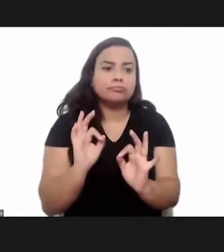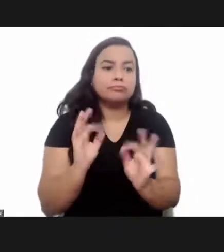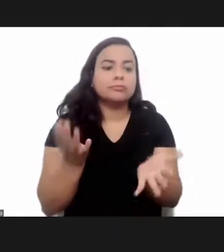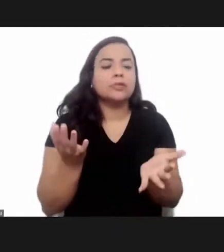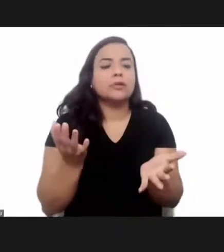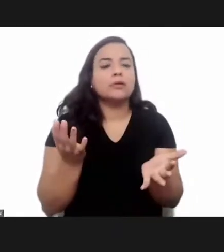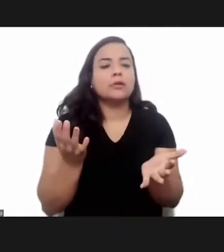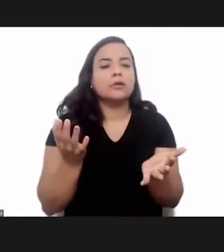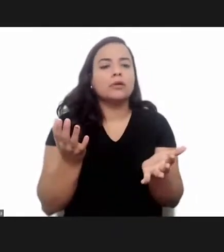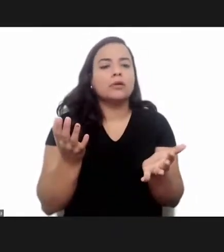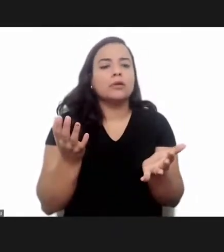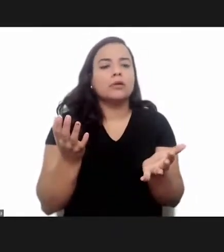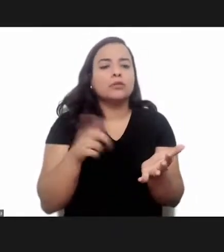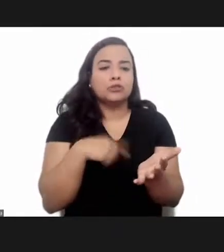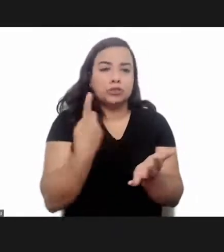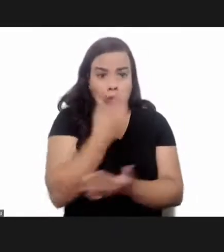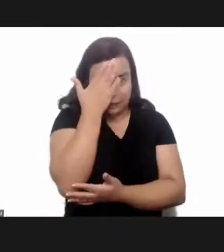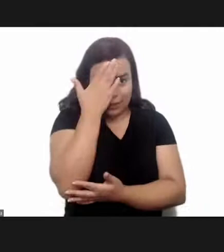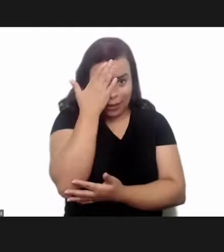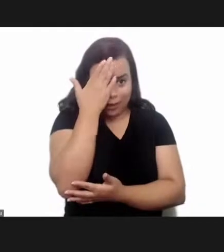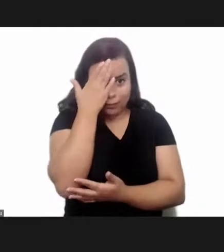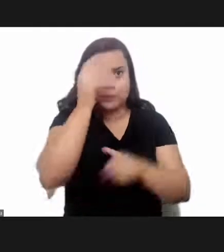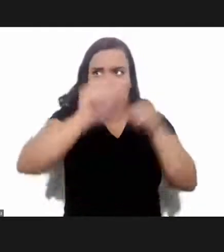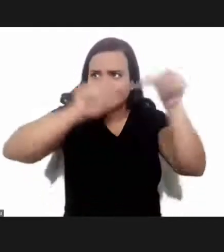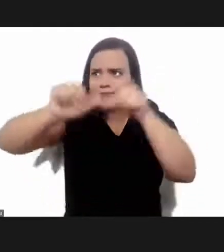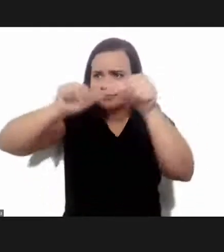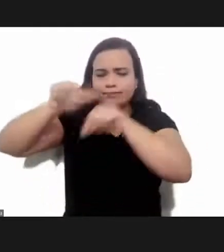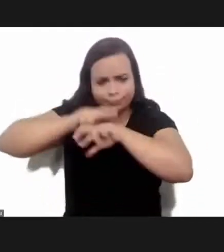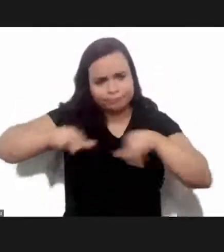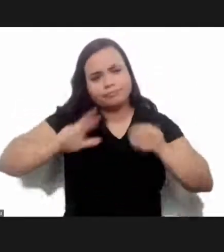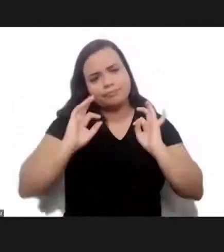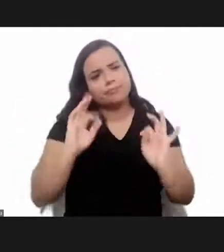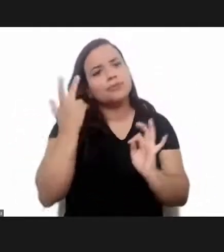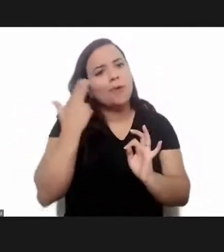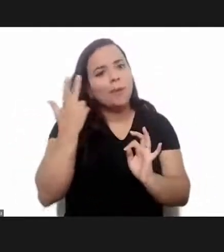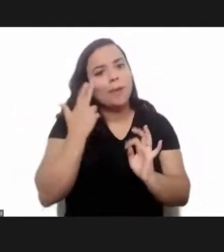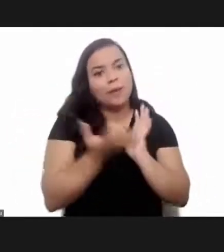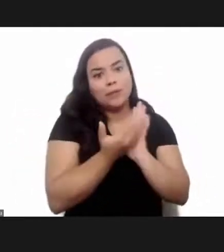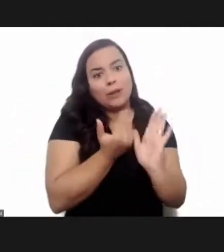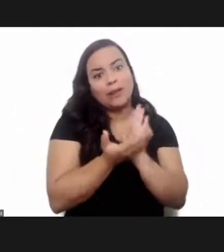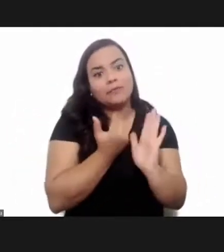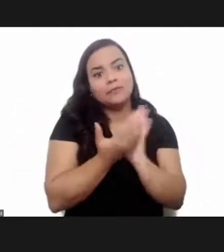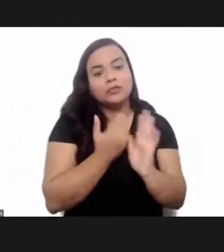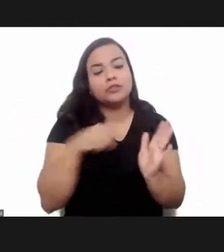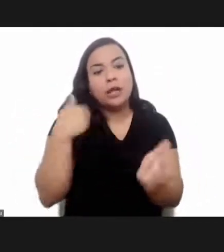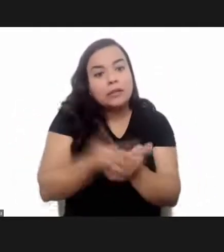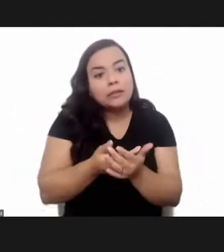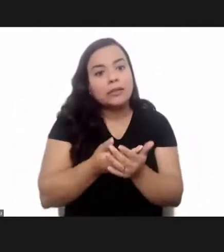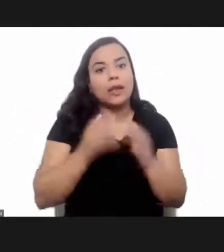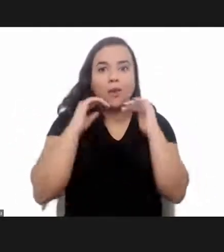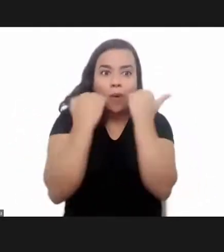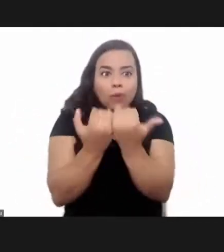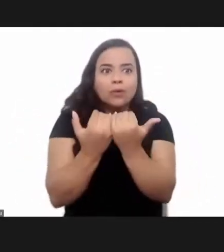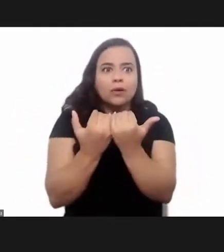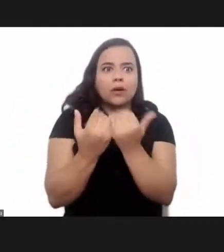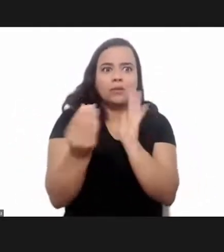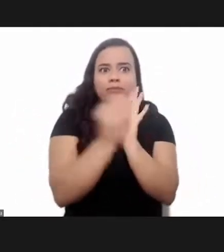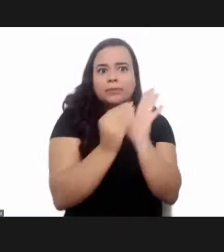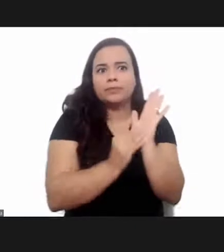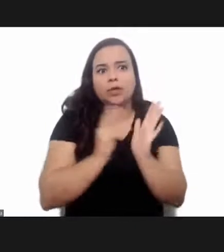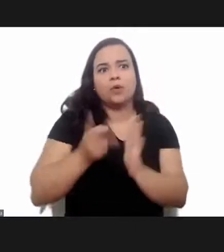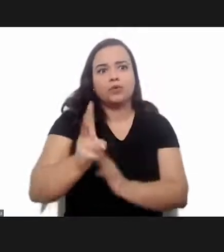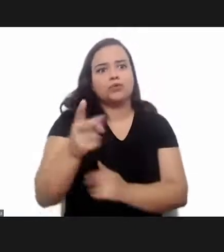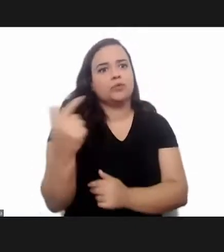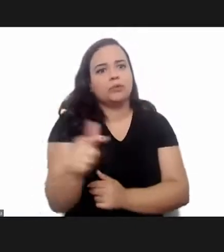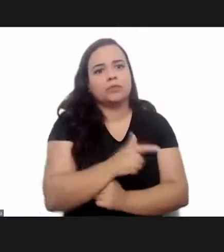this scenario has changed unfortunately it's not possible to continue serving to the congresses that